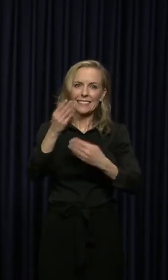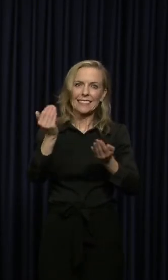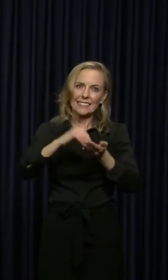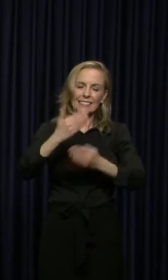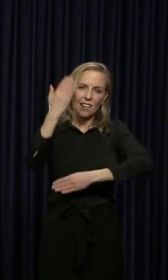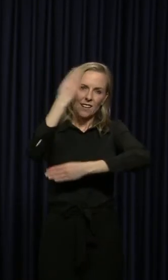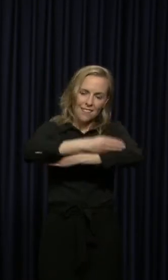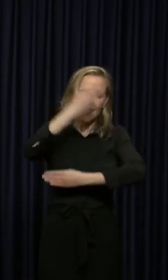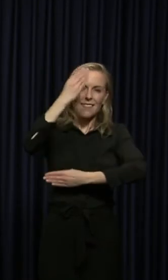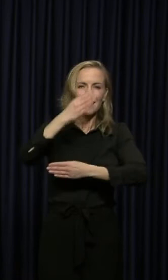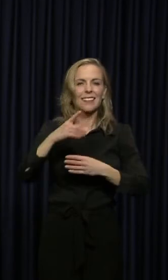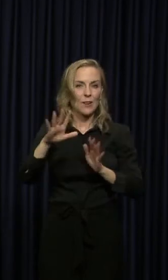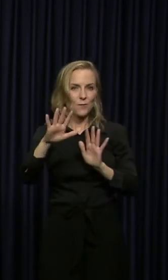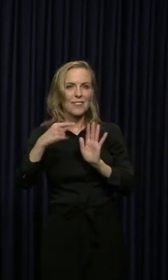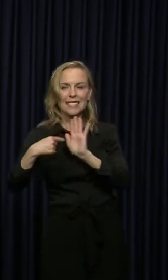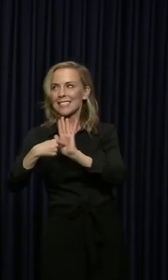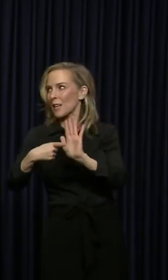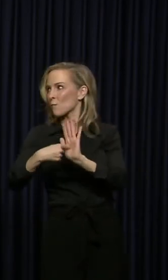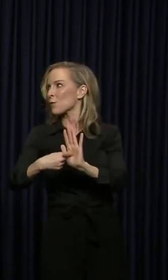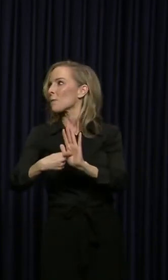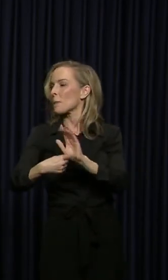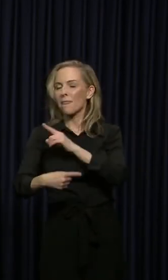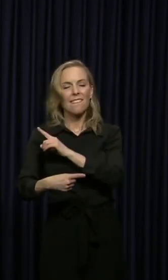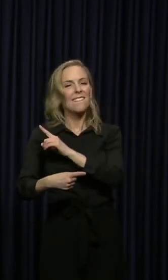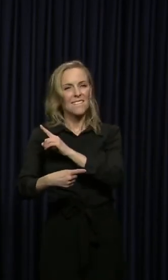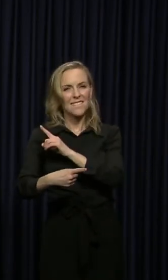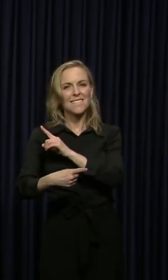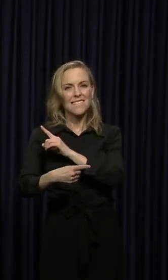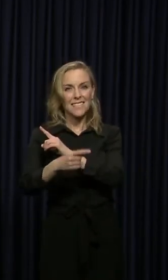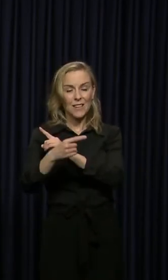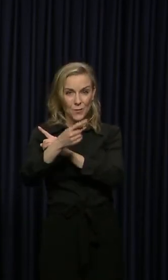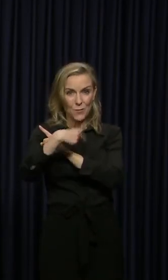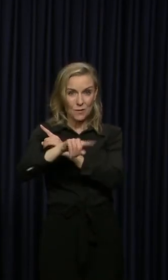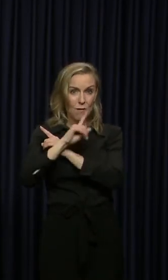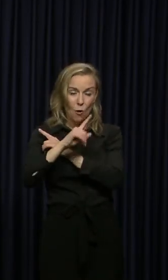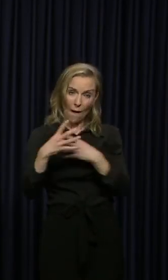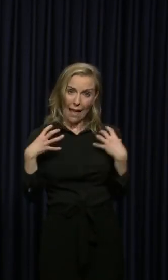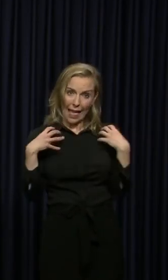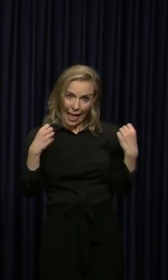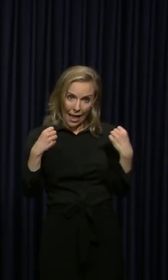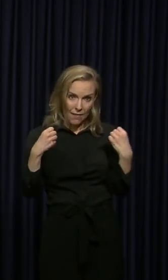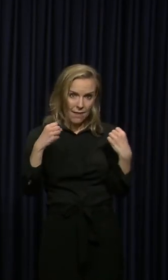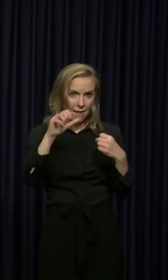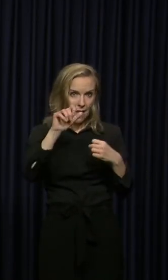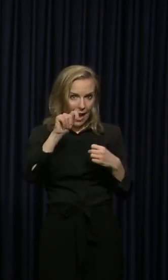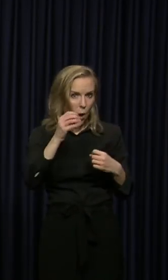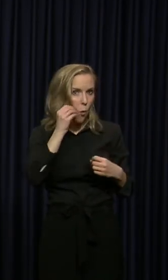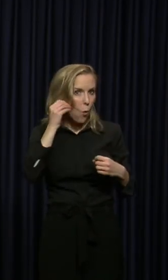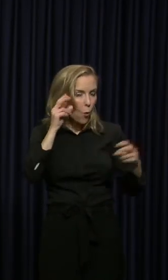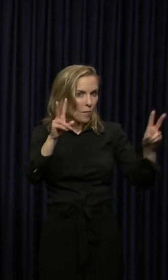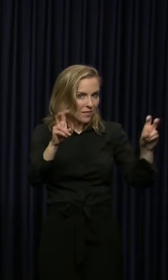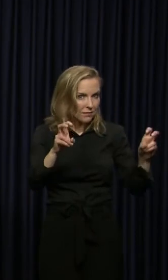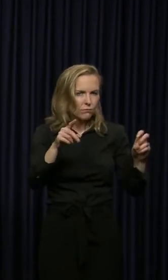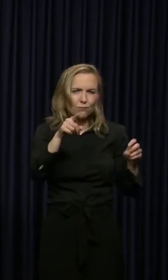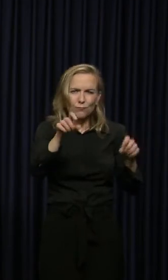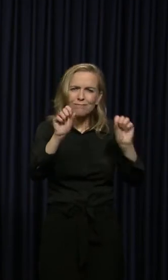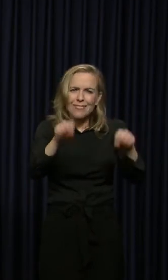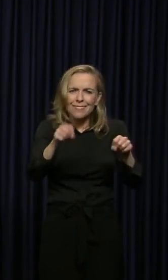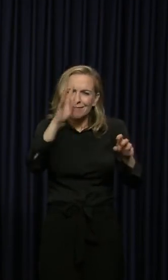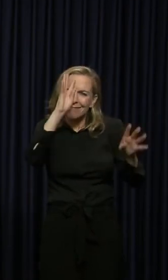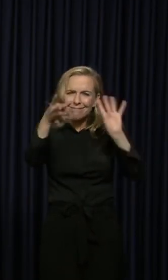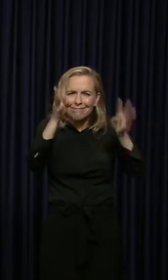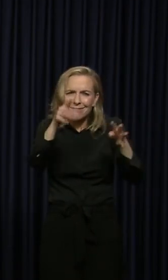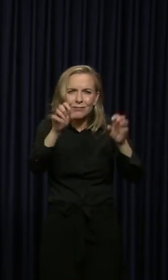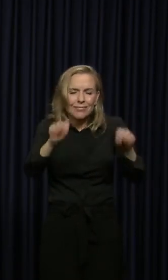So just an example of now that we are healthy at home, different things that you can do.